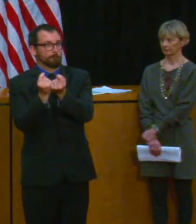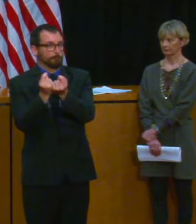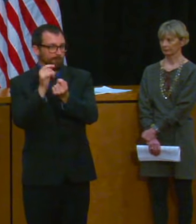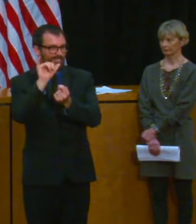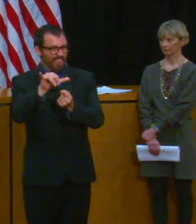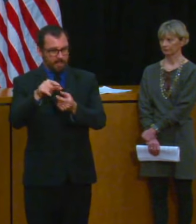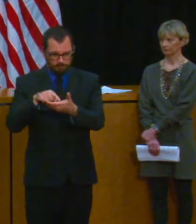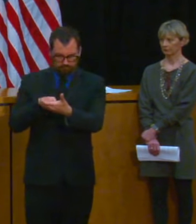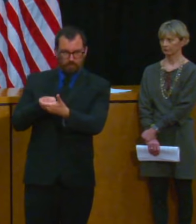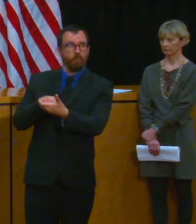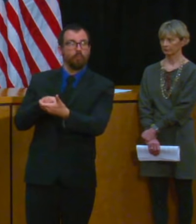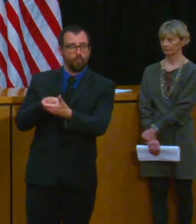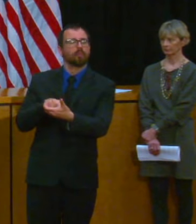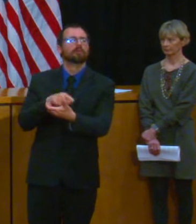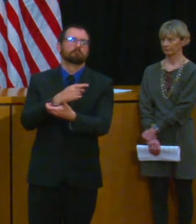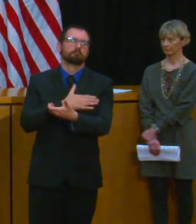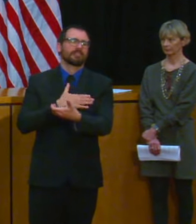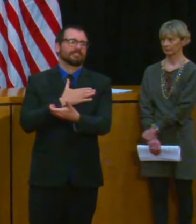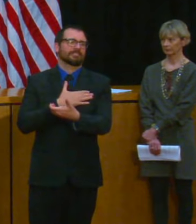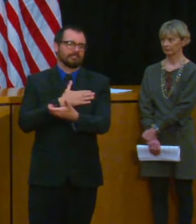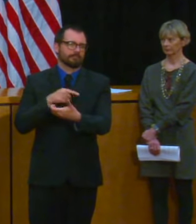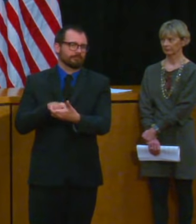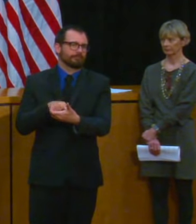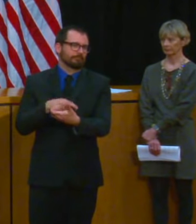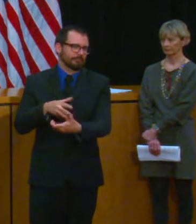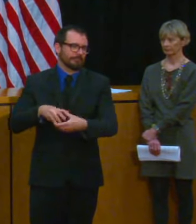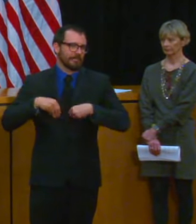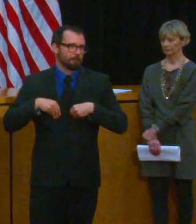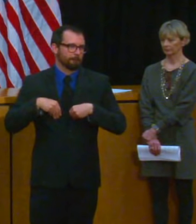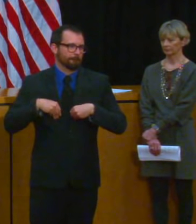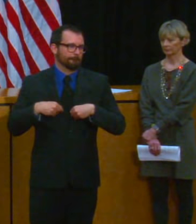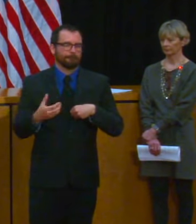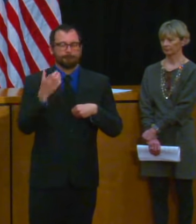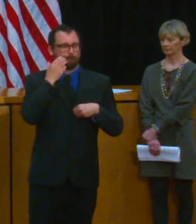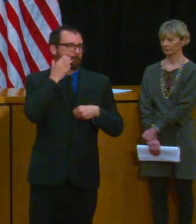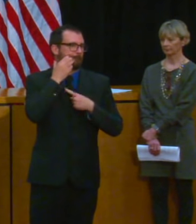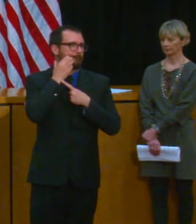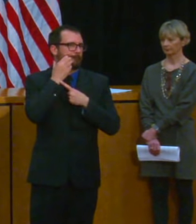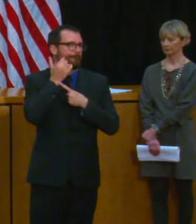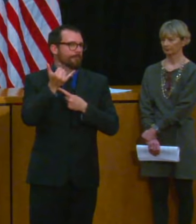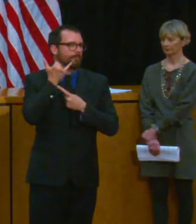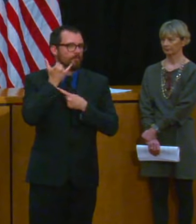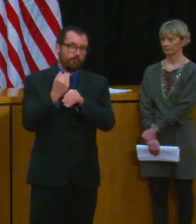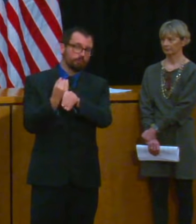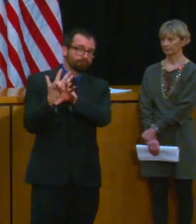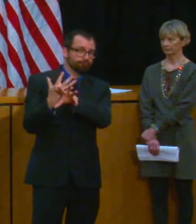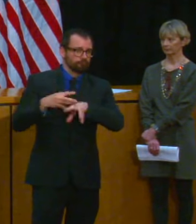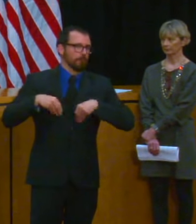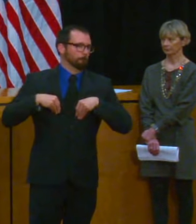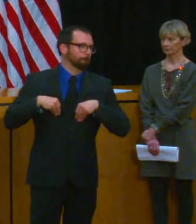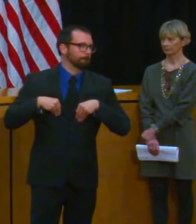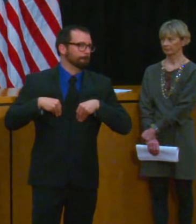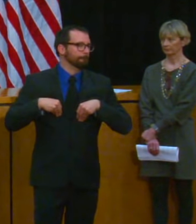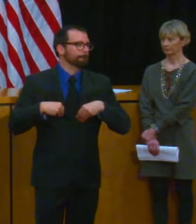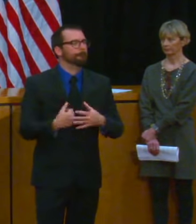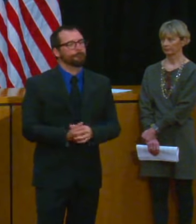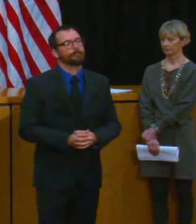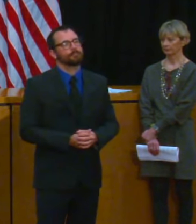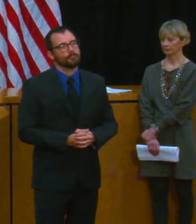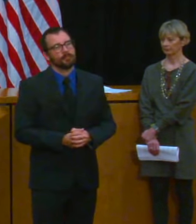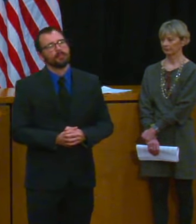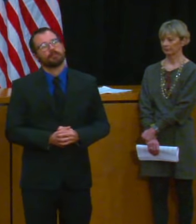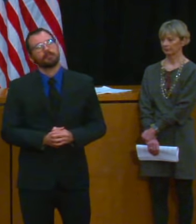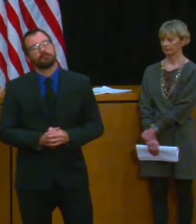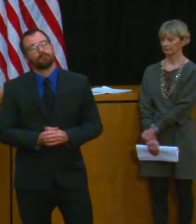contact with has tested positive and we think it's really important for you to know what that means for you